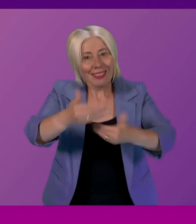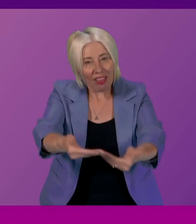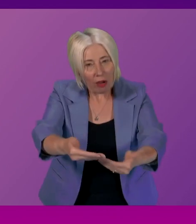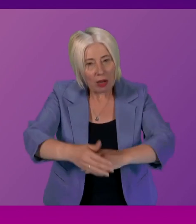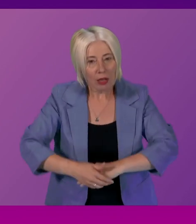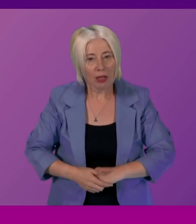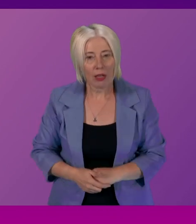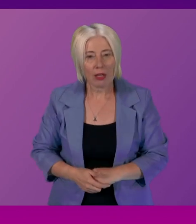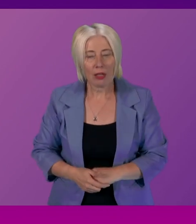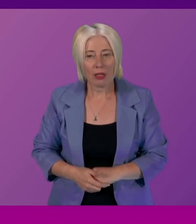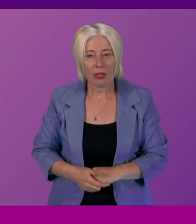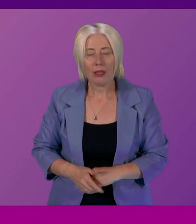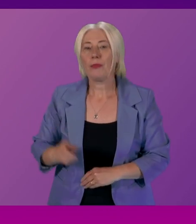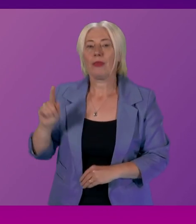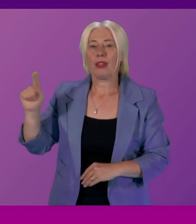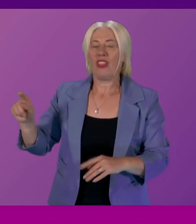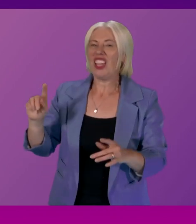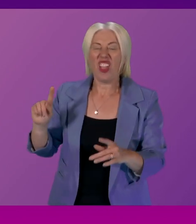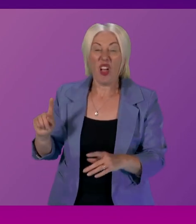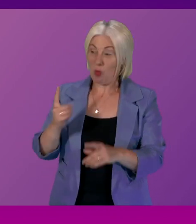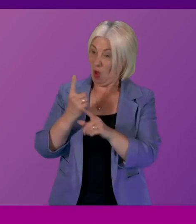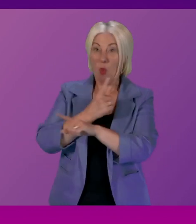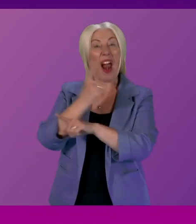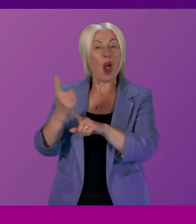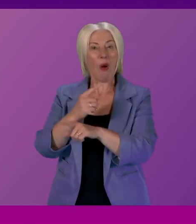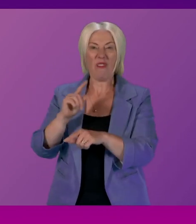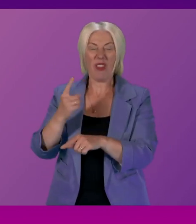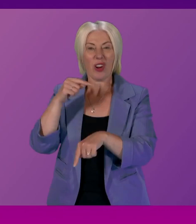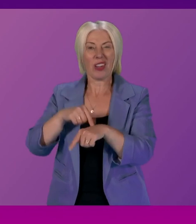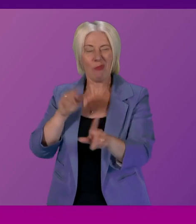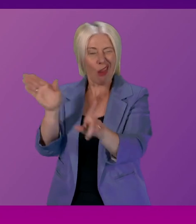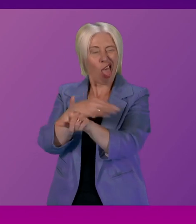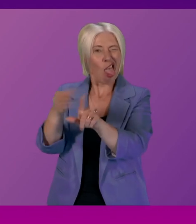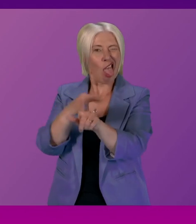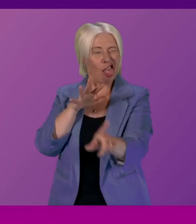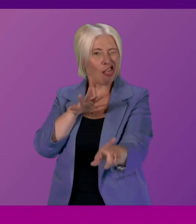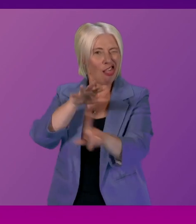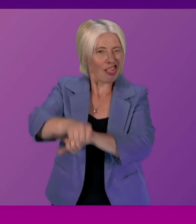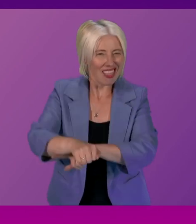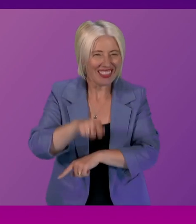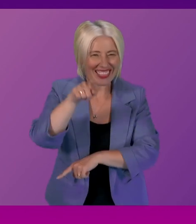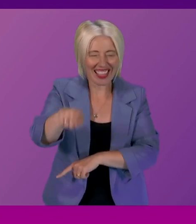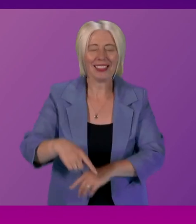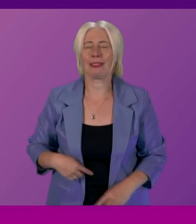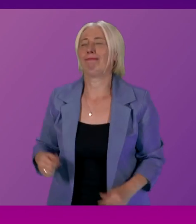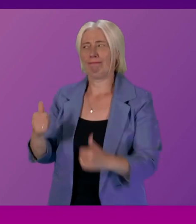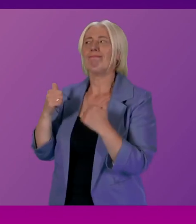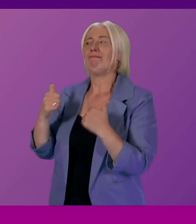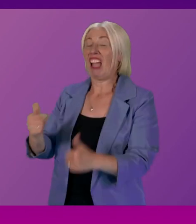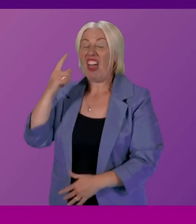taken over an hour for the first banjaxing first minister if there's one issue that I should be banjaxed into I think this is probably